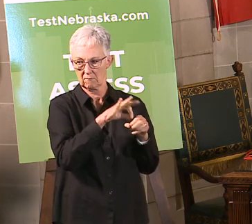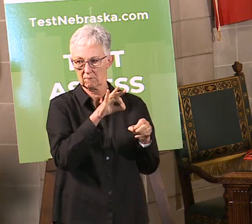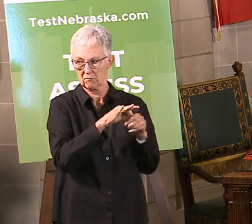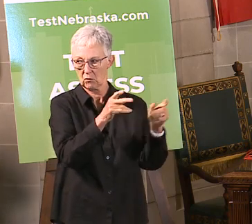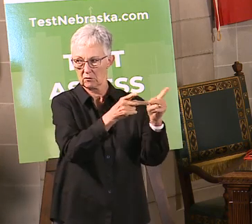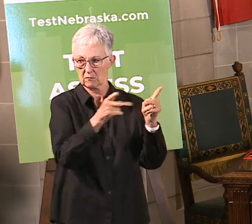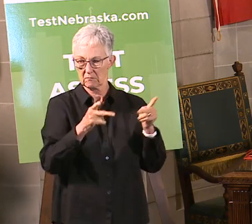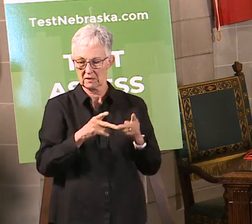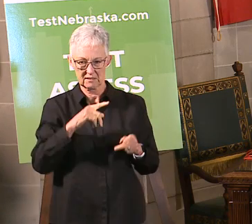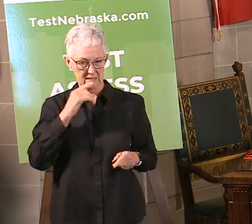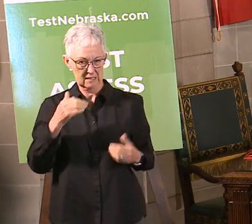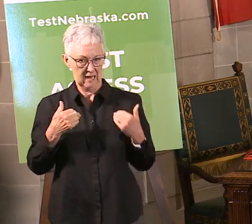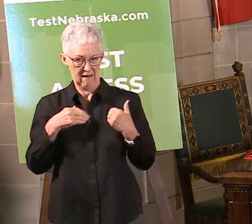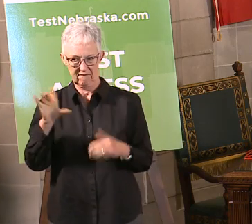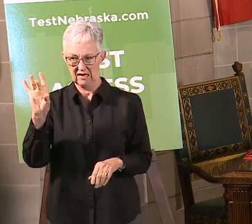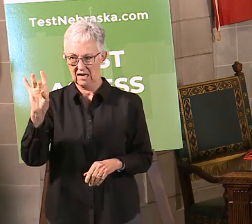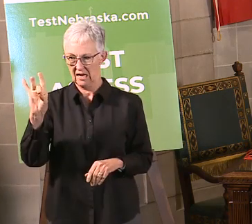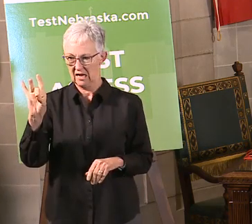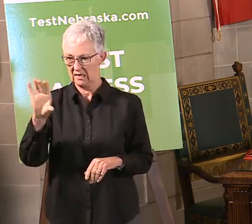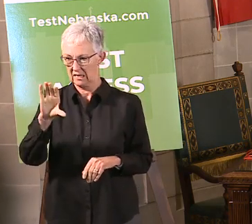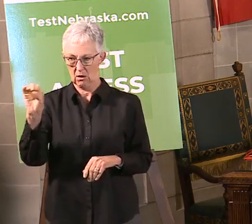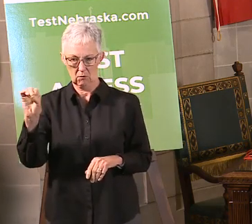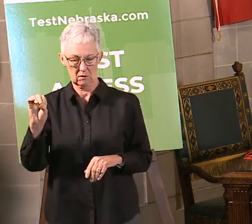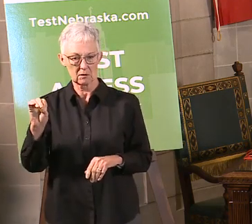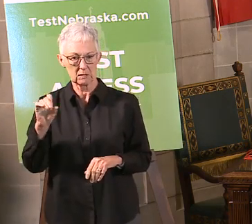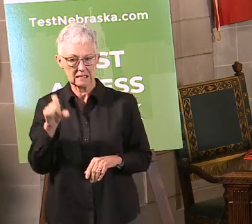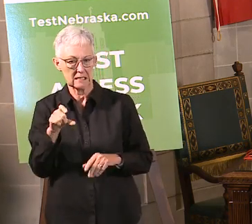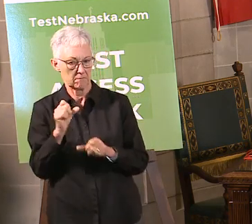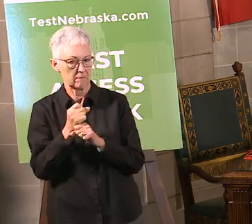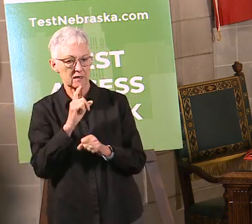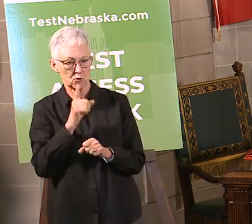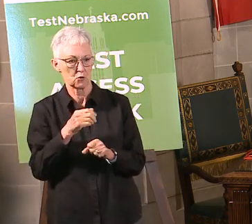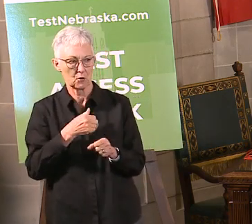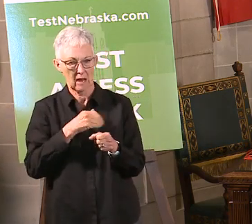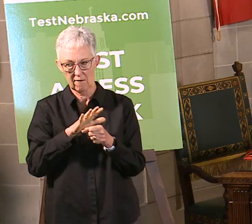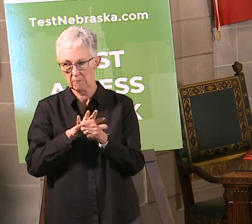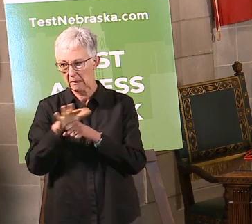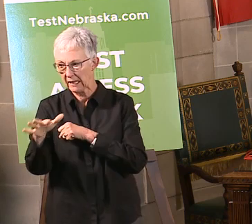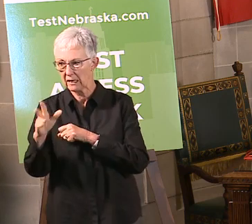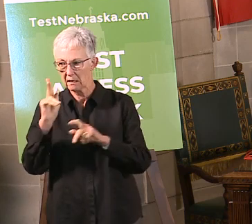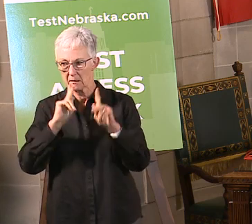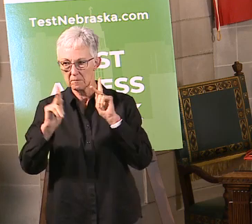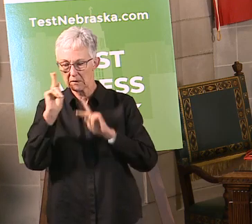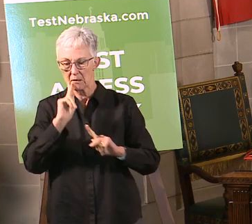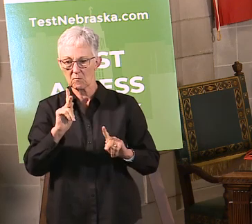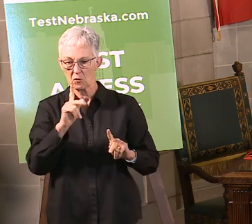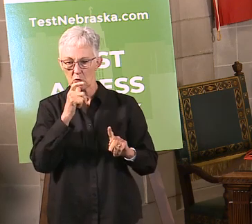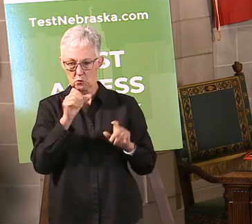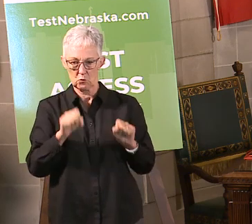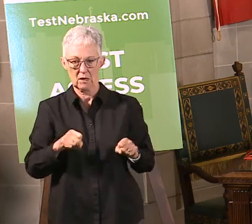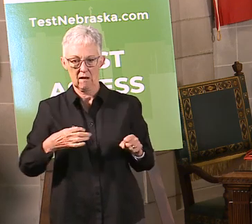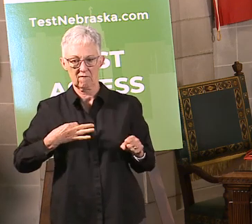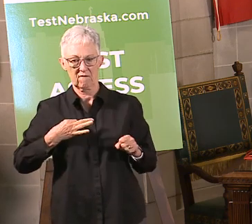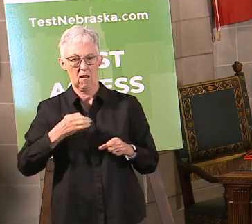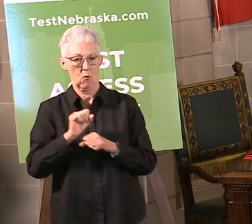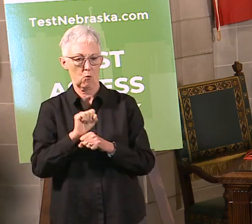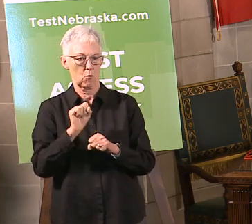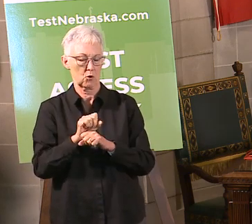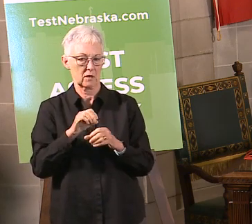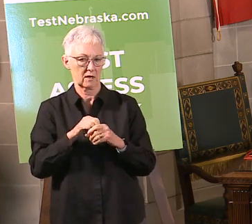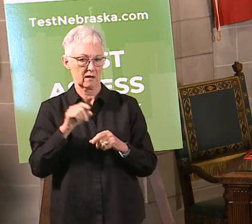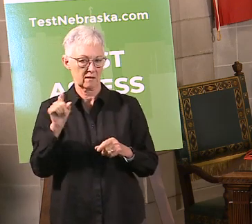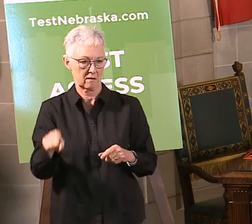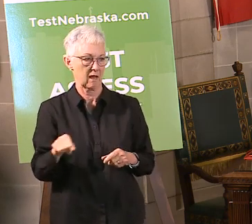eight counties, we want to make sure that we've got proper staffing for. So this is going to be Dakota, Dawson, Douglas, Hall,